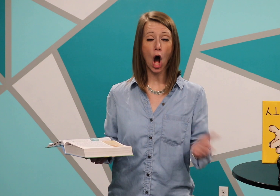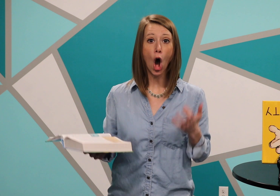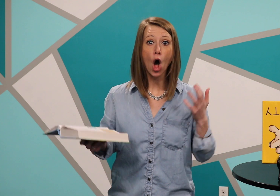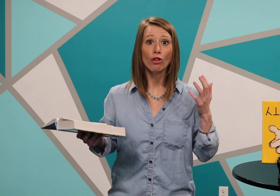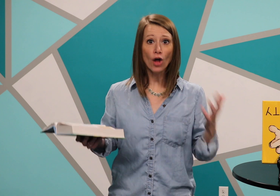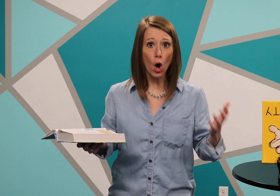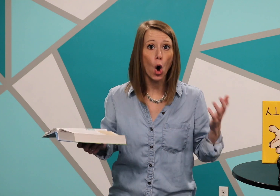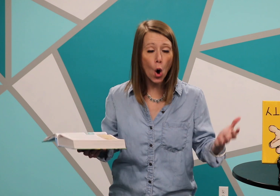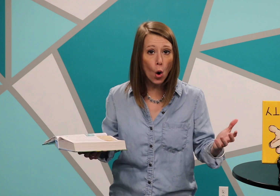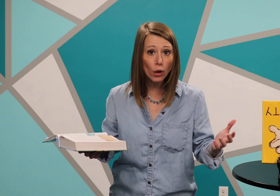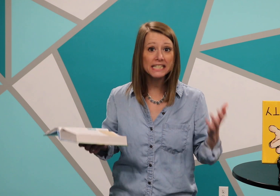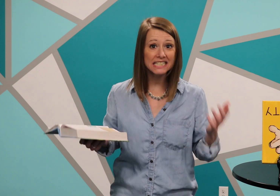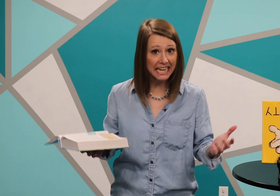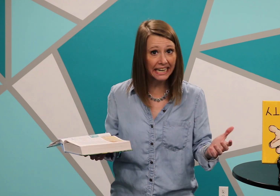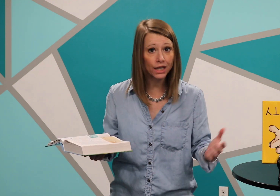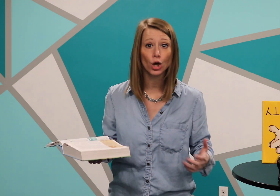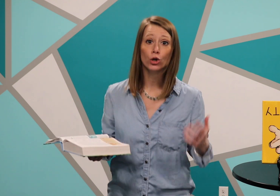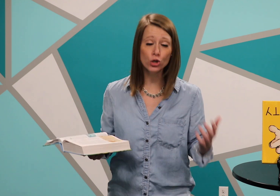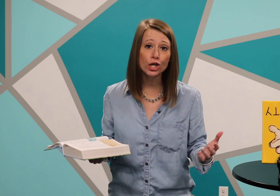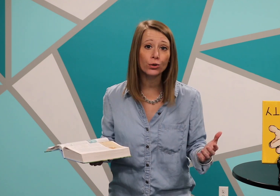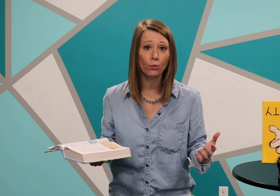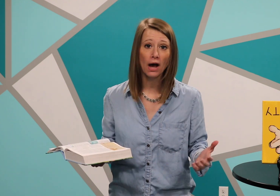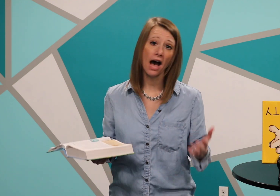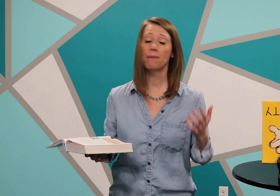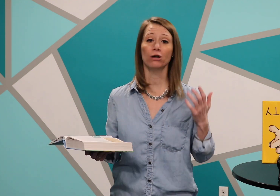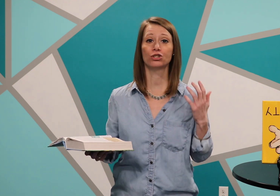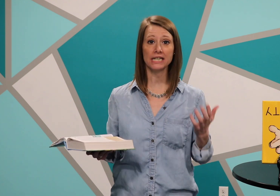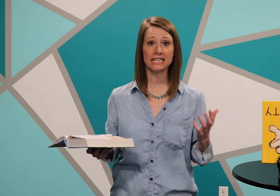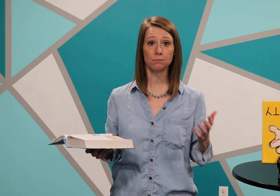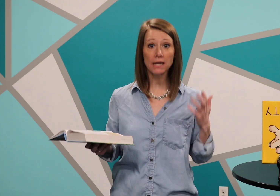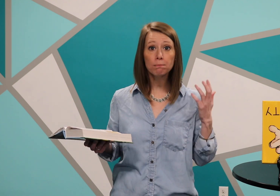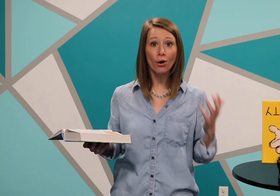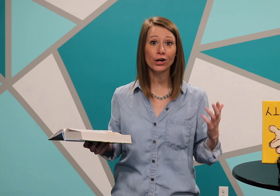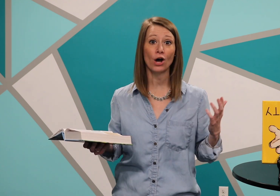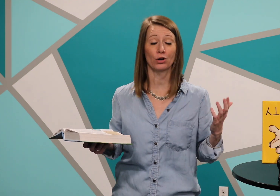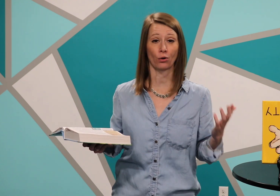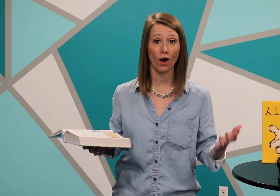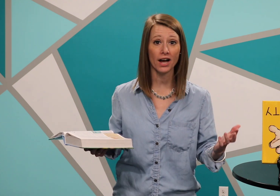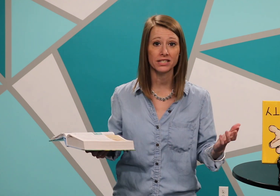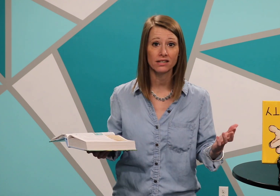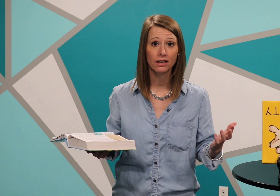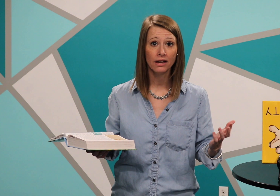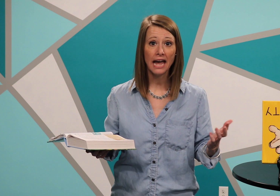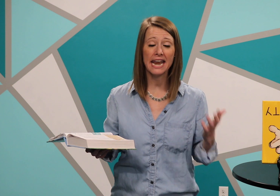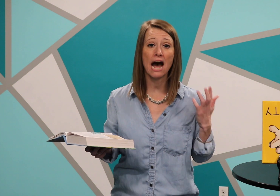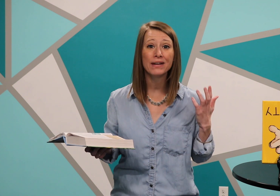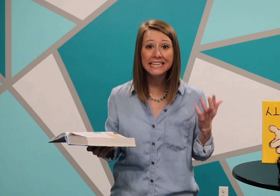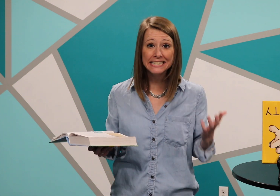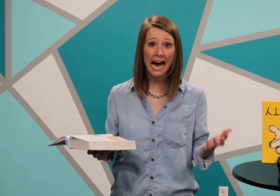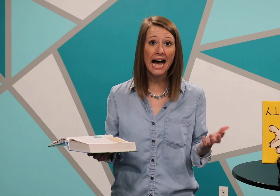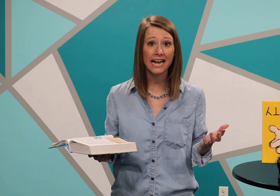The whole city knew about Jesus being put on the cross and how he died.